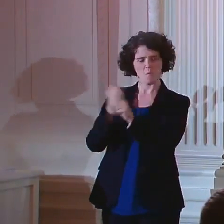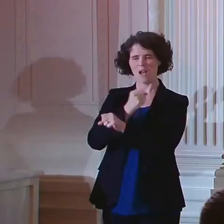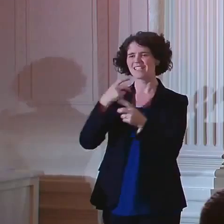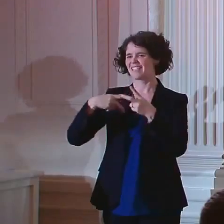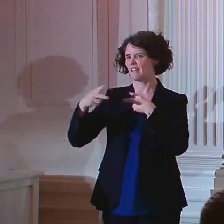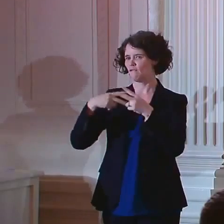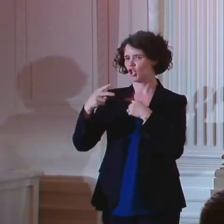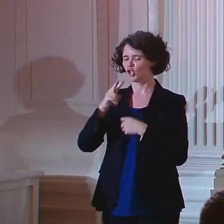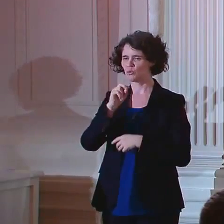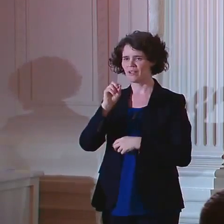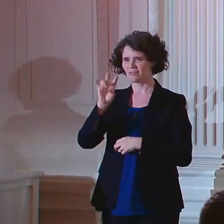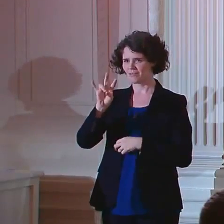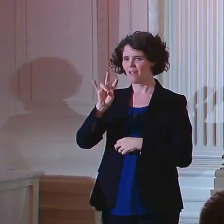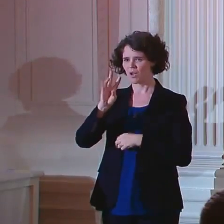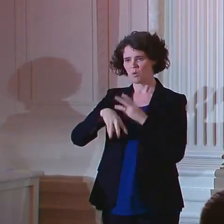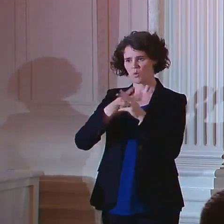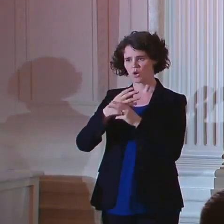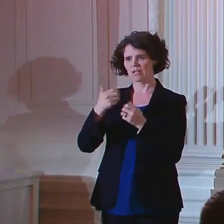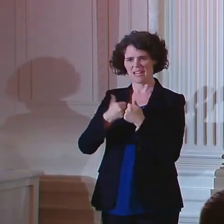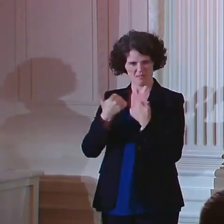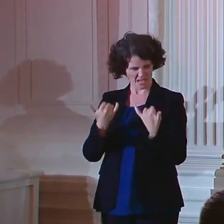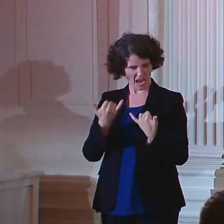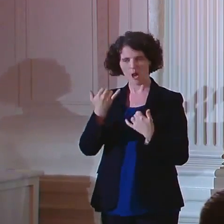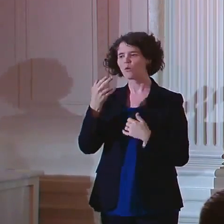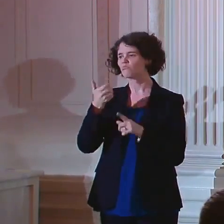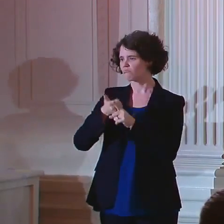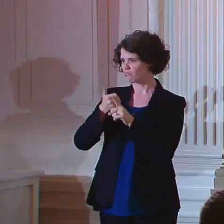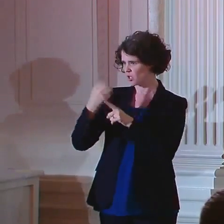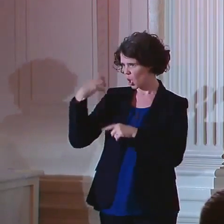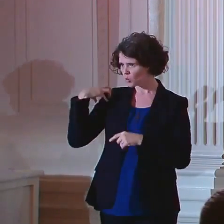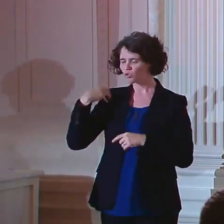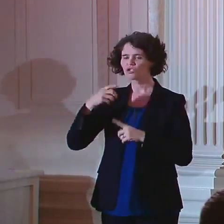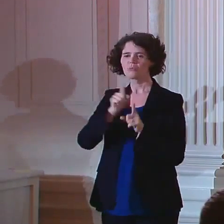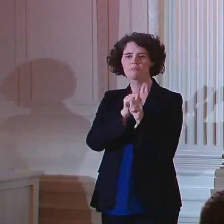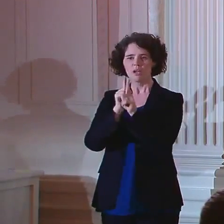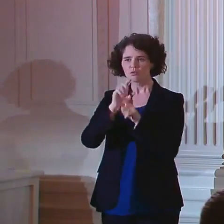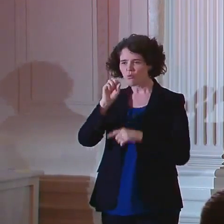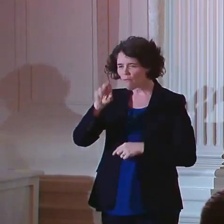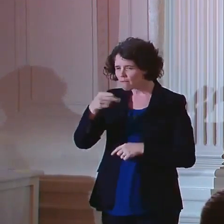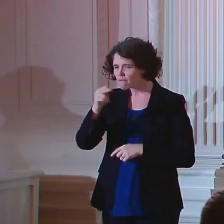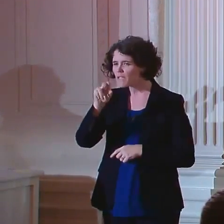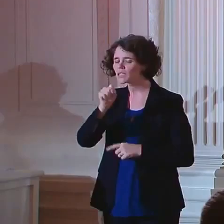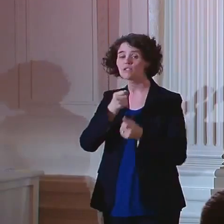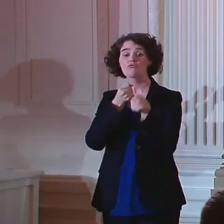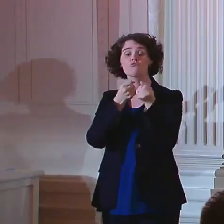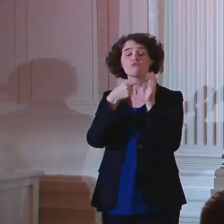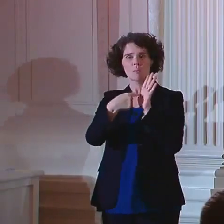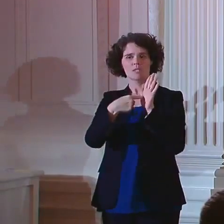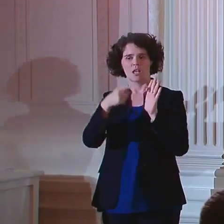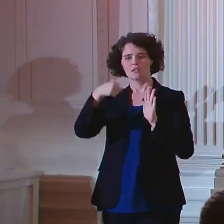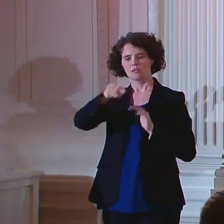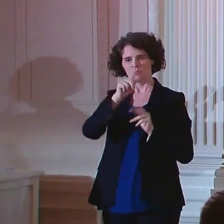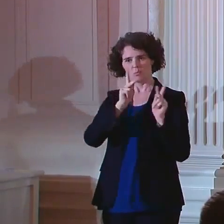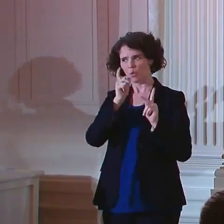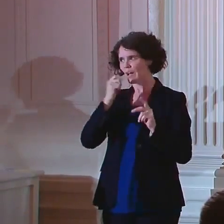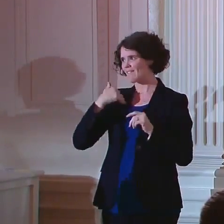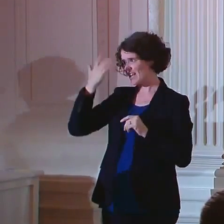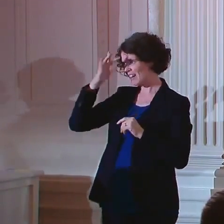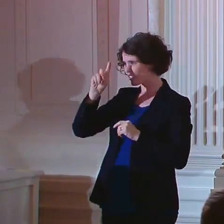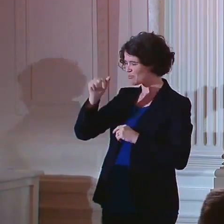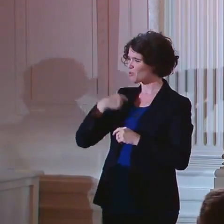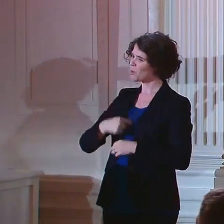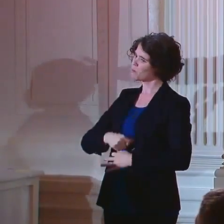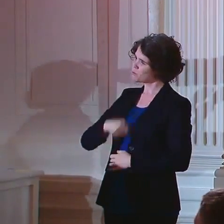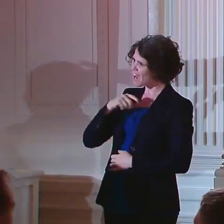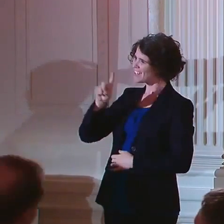Games. Now he's a coach, he mentors orphans, he advocates for the rights of Namibians with intellectual disabilities. We are very proud of